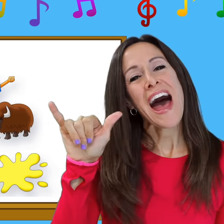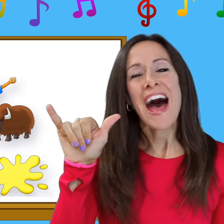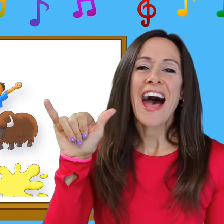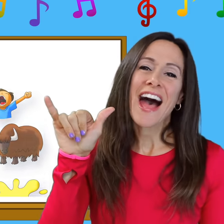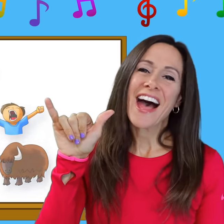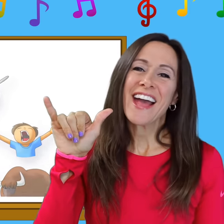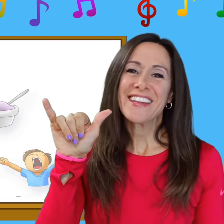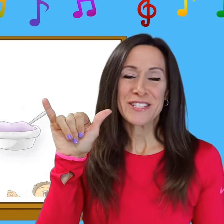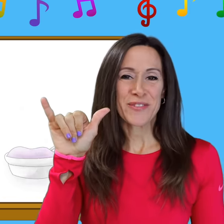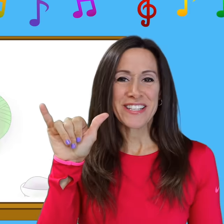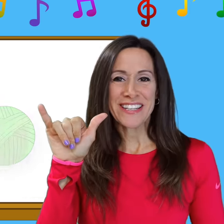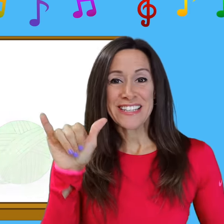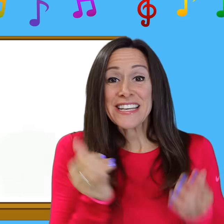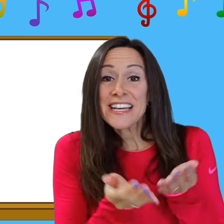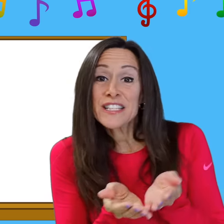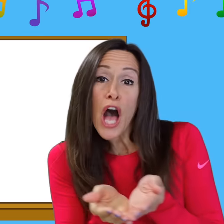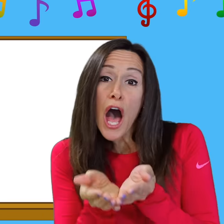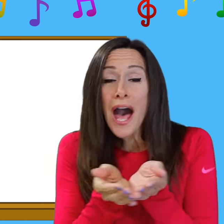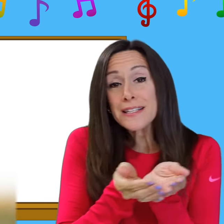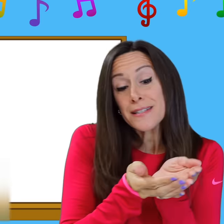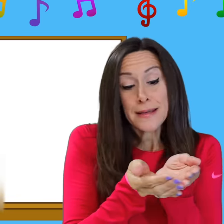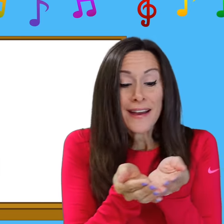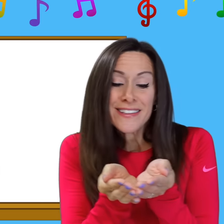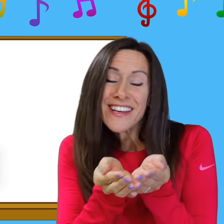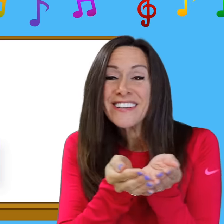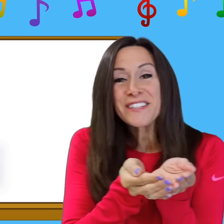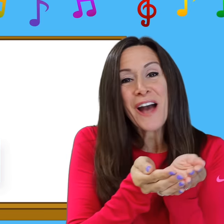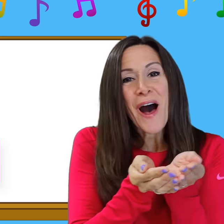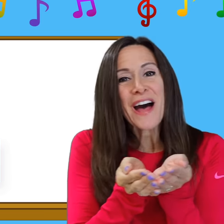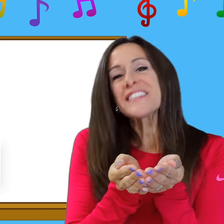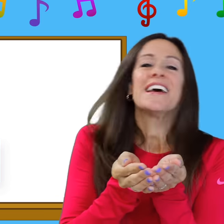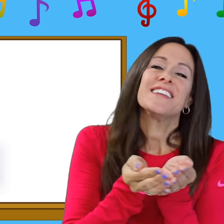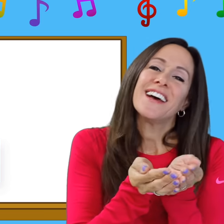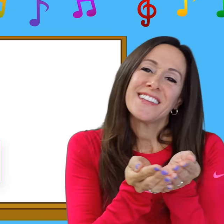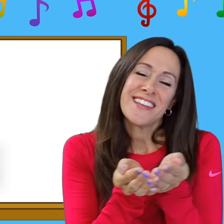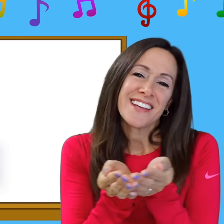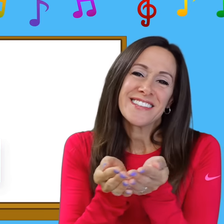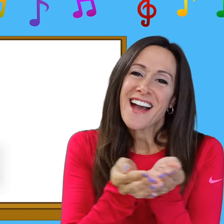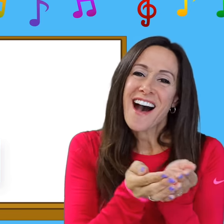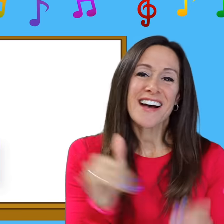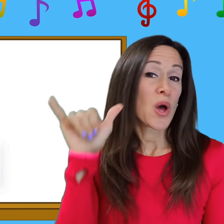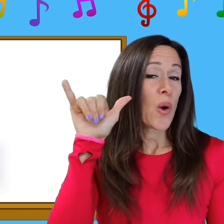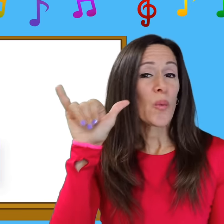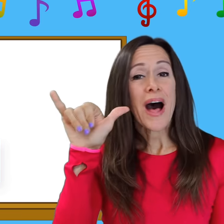is for y-y-yot, y-y-yot, y-y-yot Y